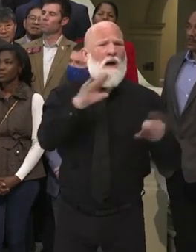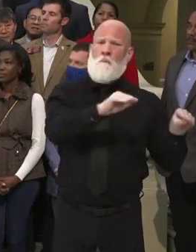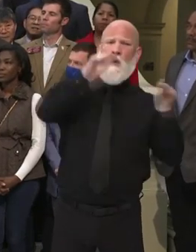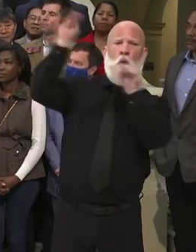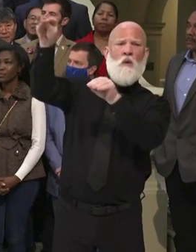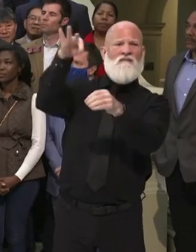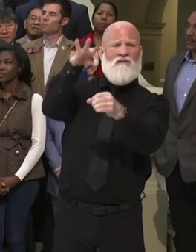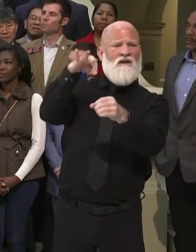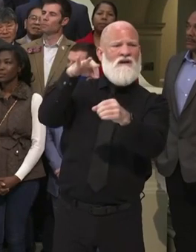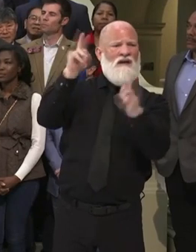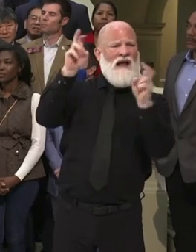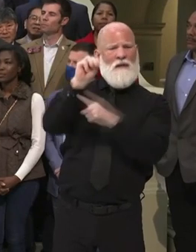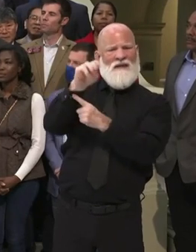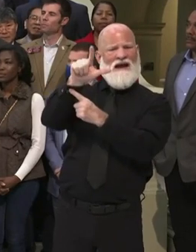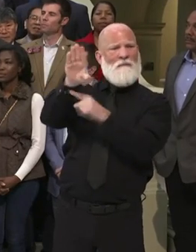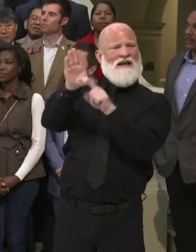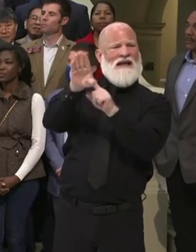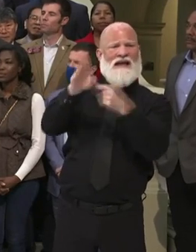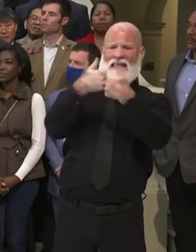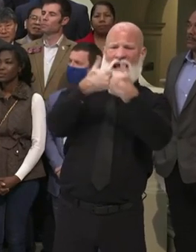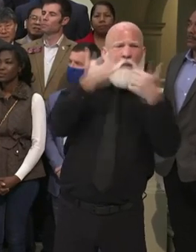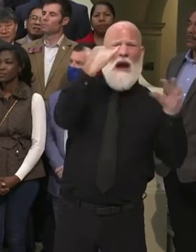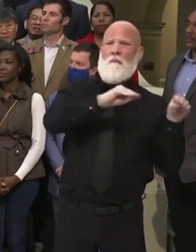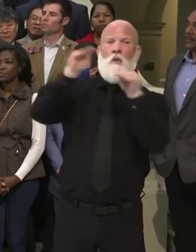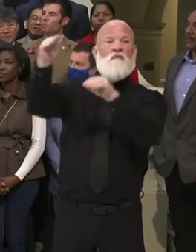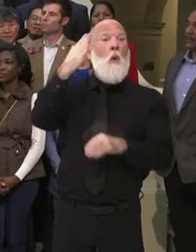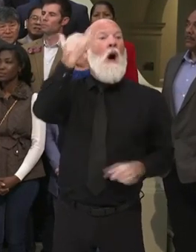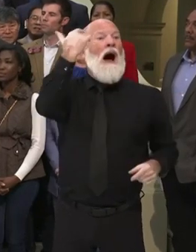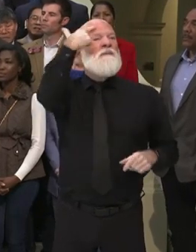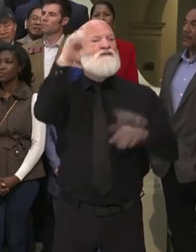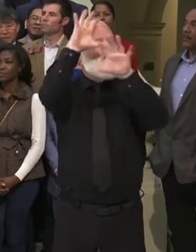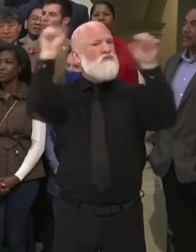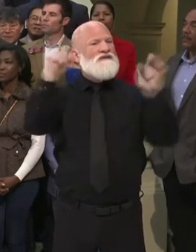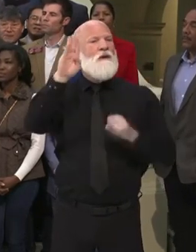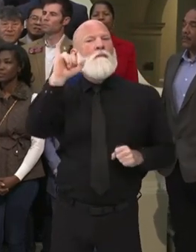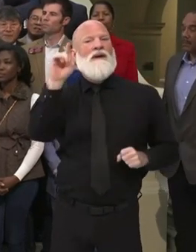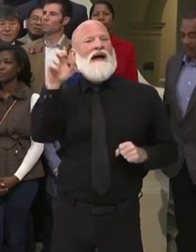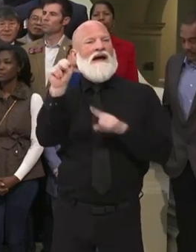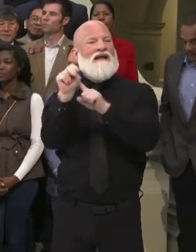and Stacey Abrams have spent days lying to Georgians and the American people. All right. We'll see you'll Thank